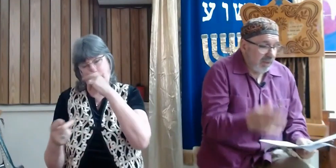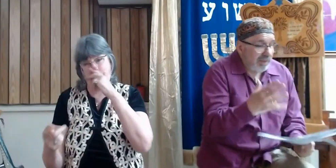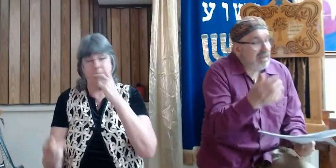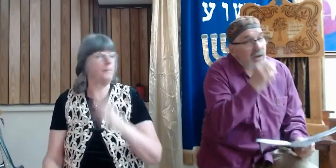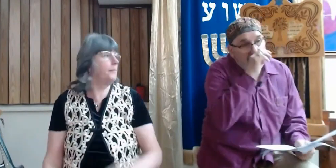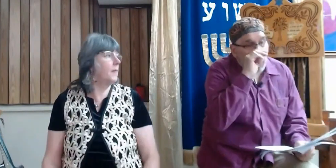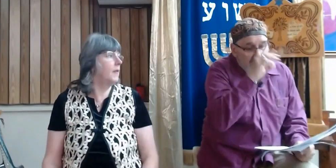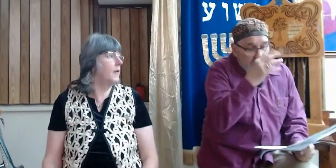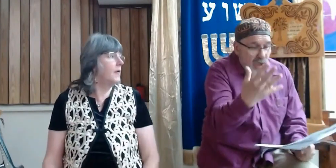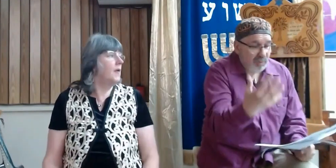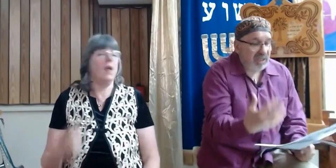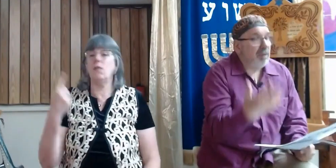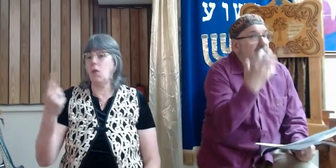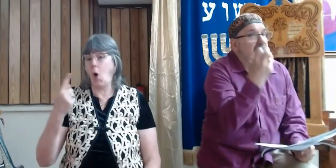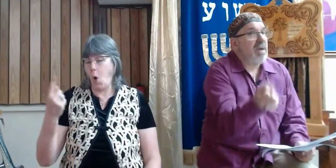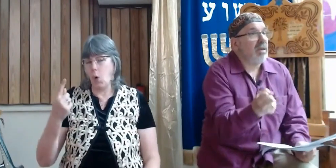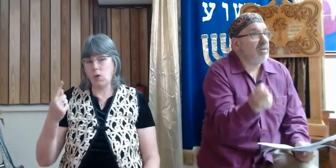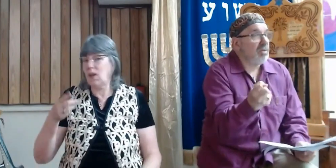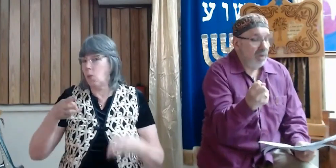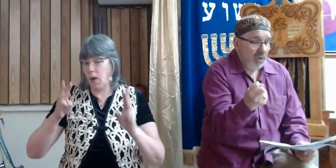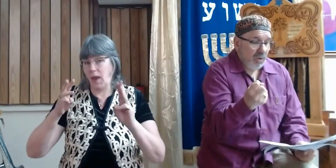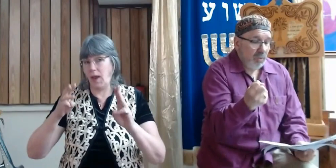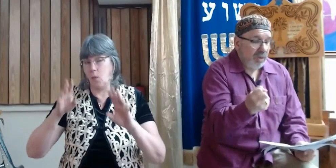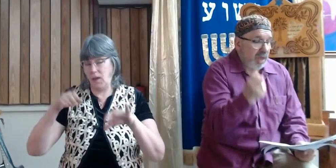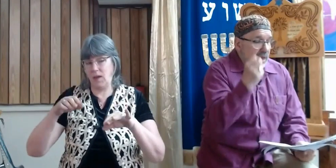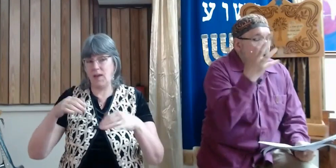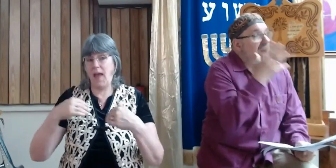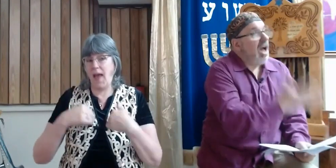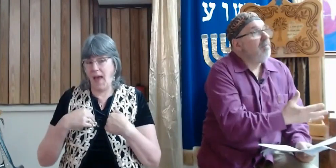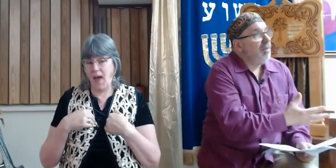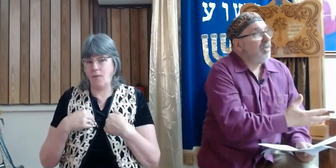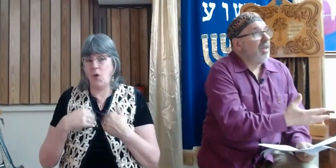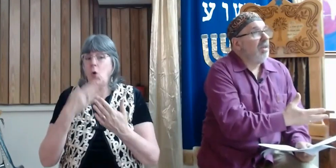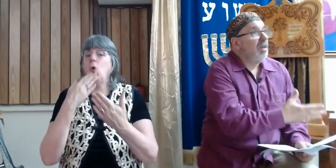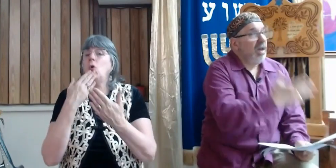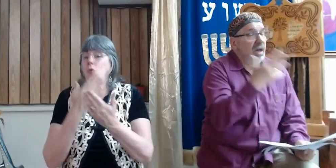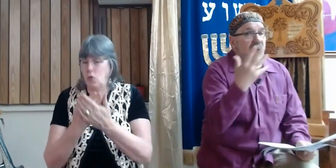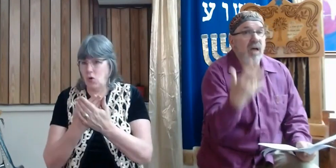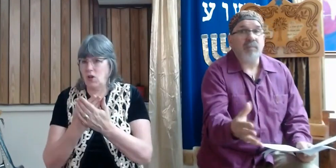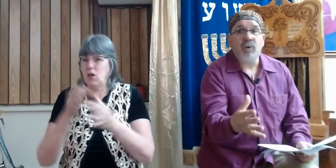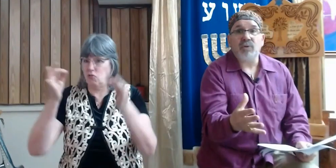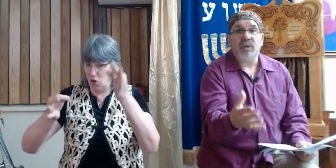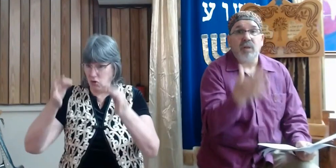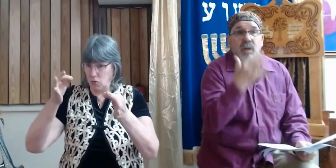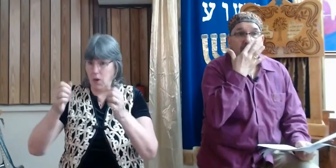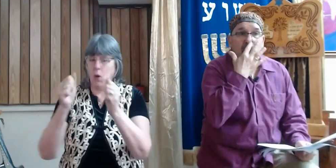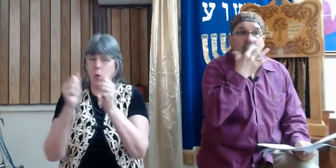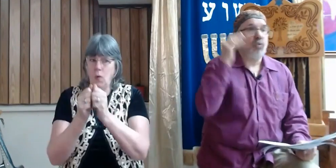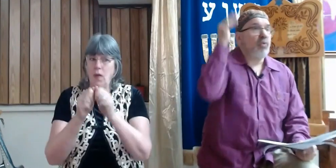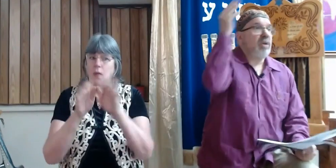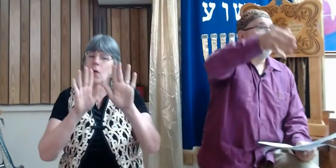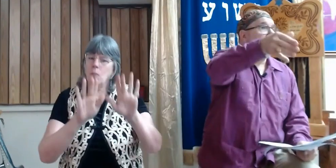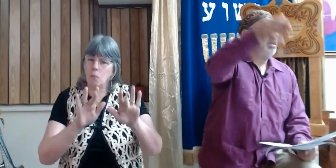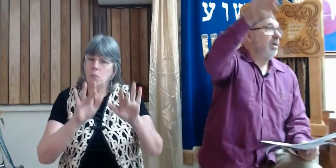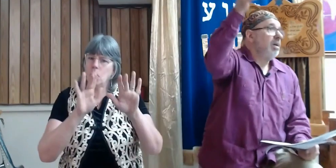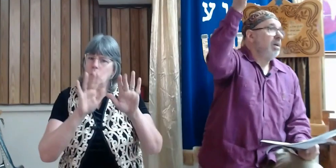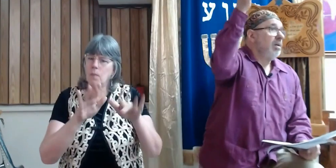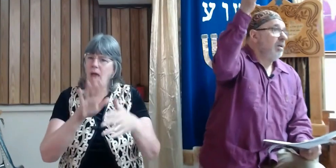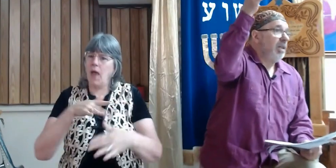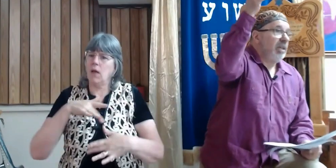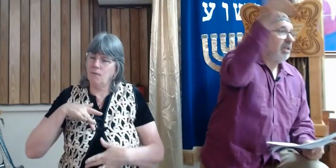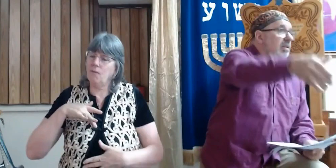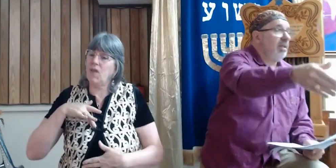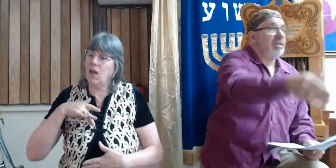It's the only way our judgment can be mixed with empathy and mercy, not rigid